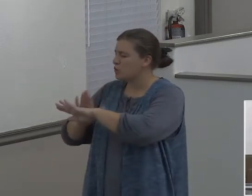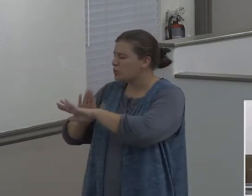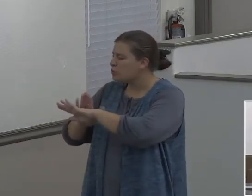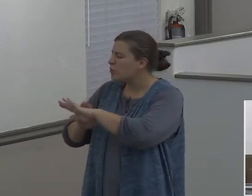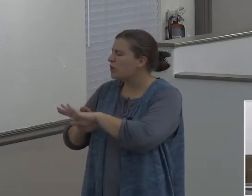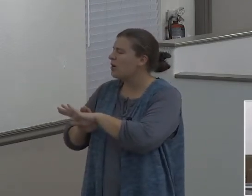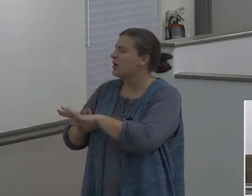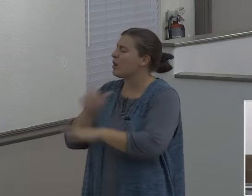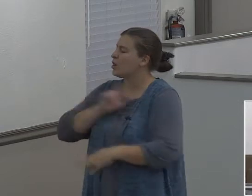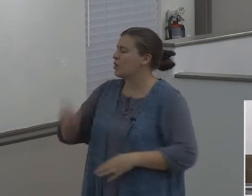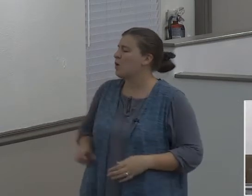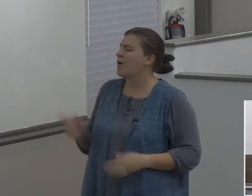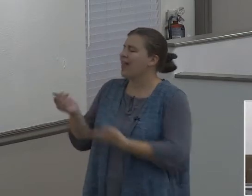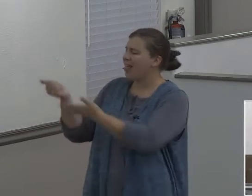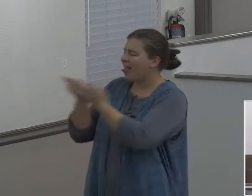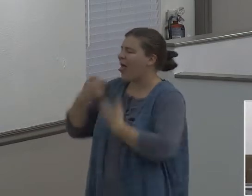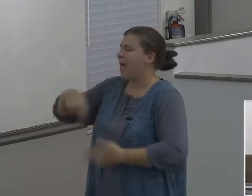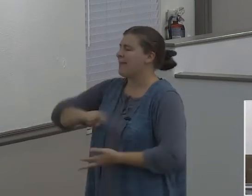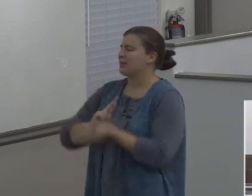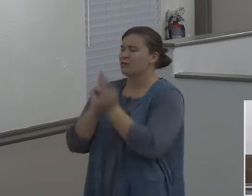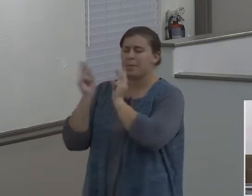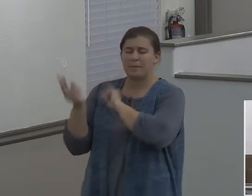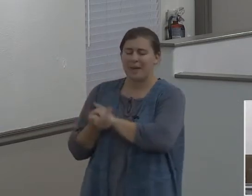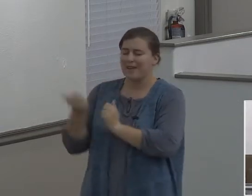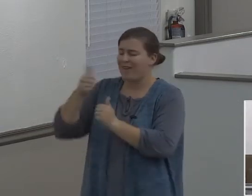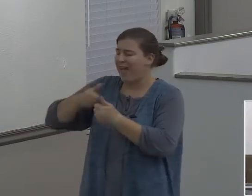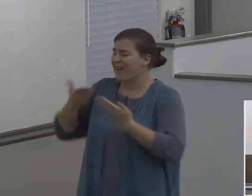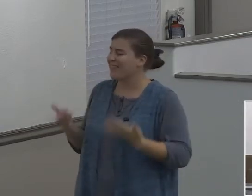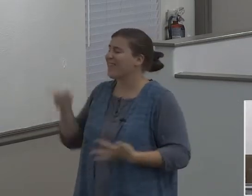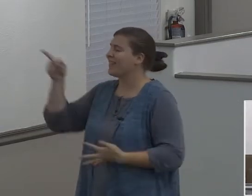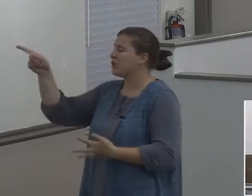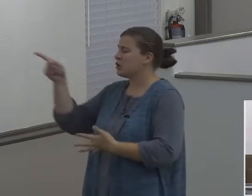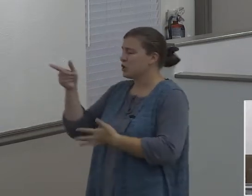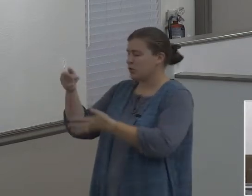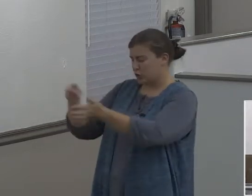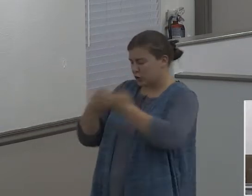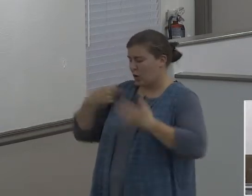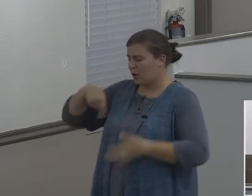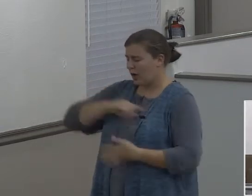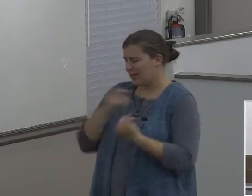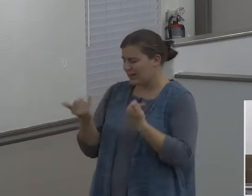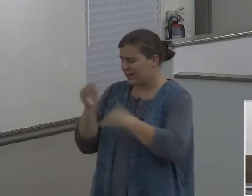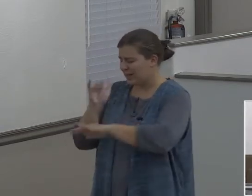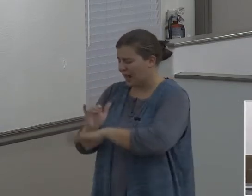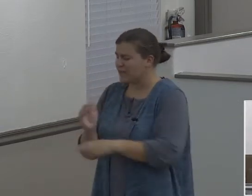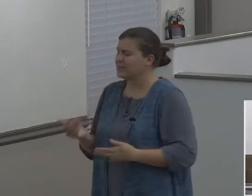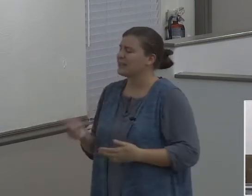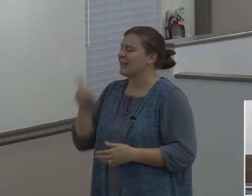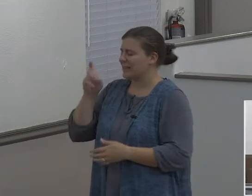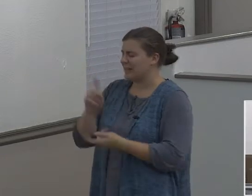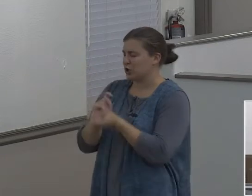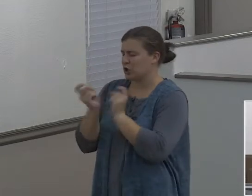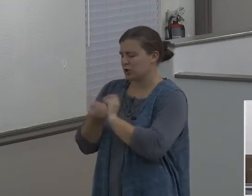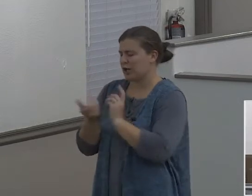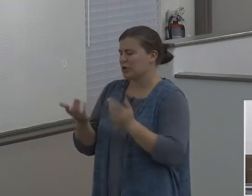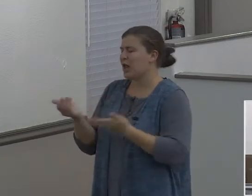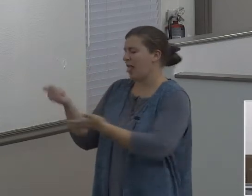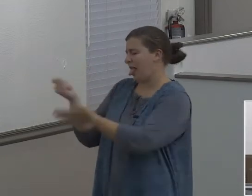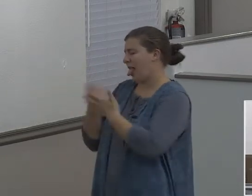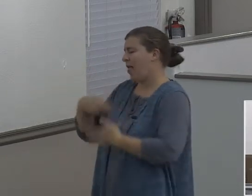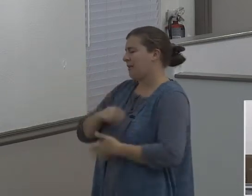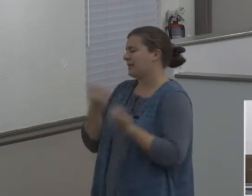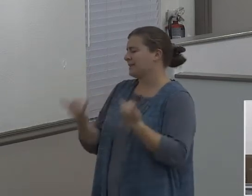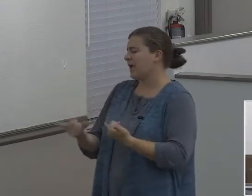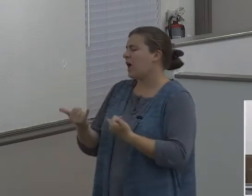of anything, Lord, that you would point out to us in our lives tonight that needs to change. Help us now and